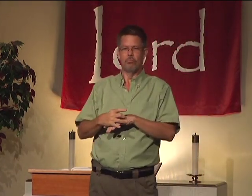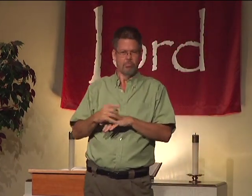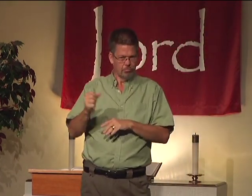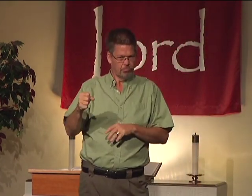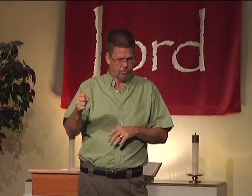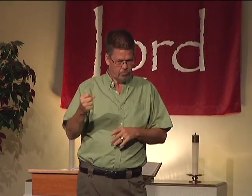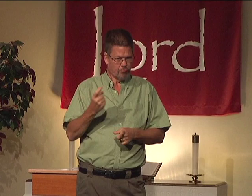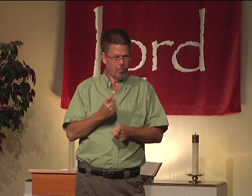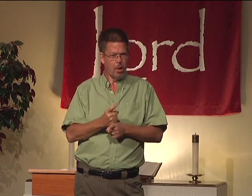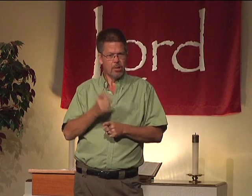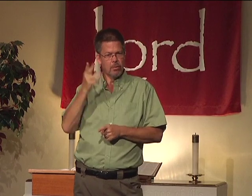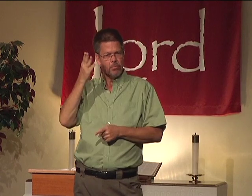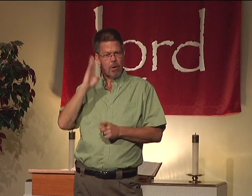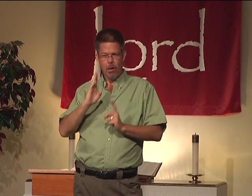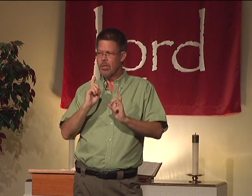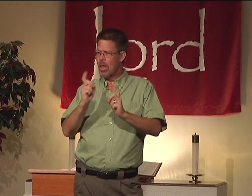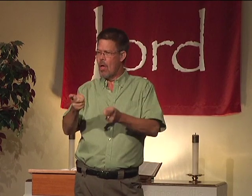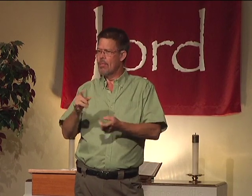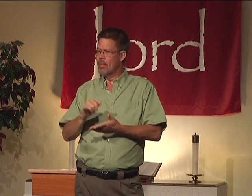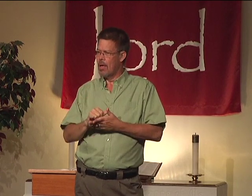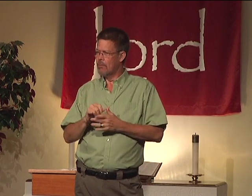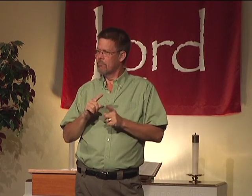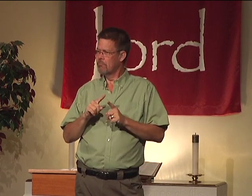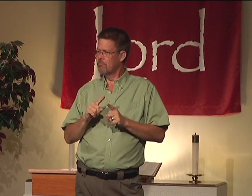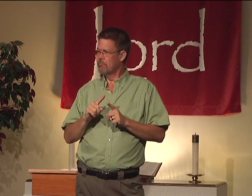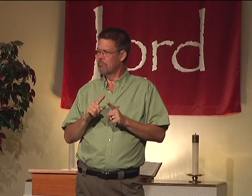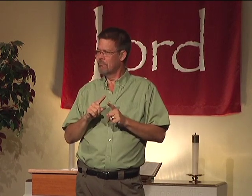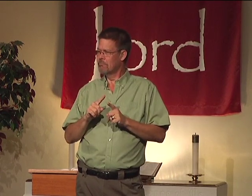in control of the earth. Yeah, God gave that.